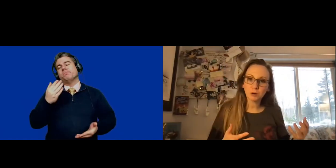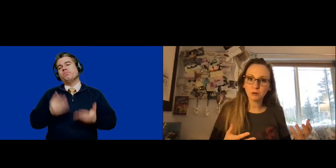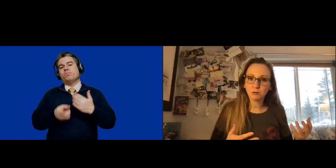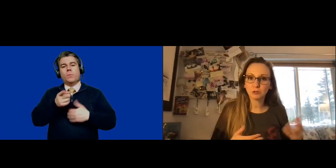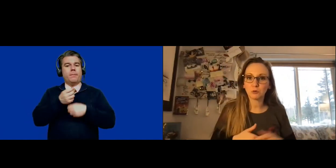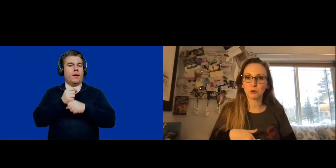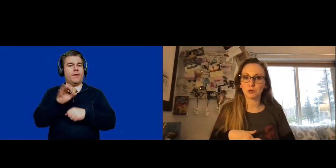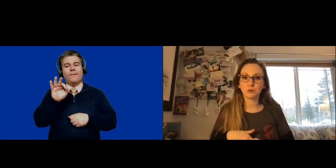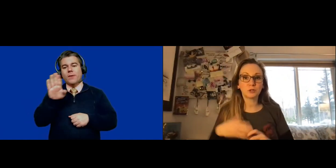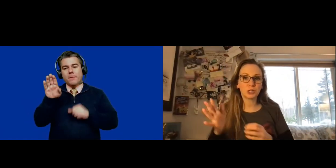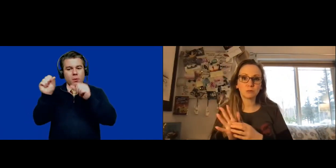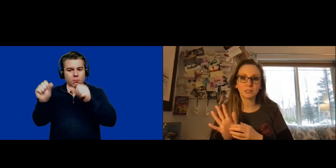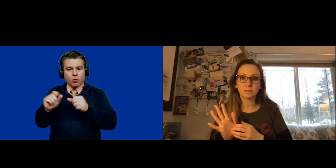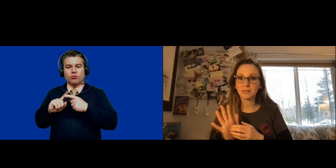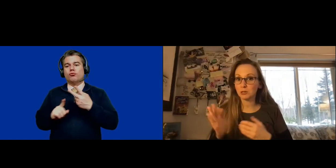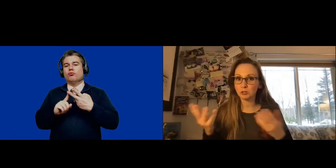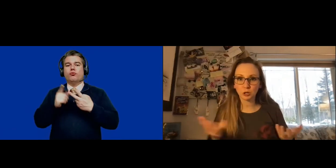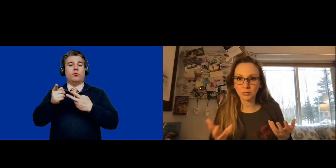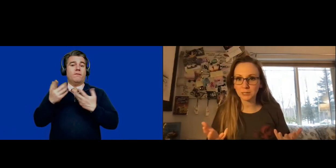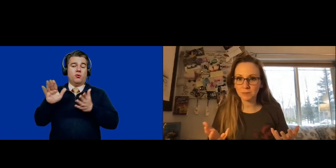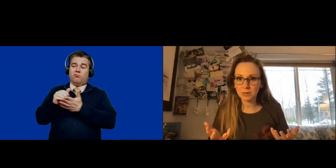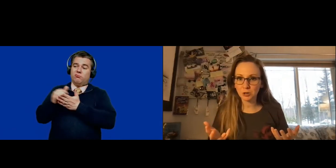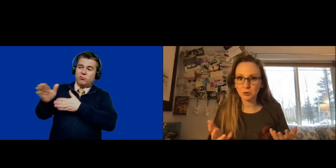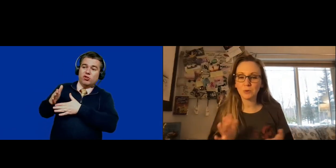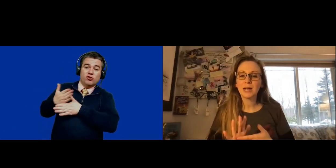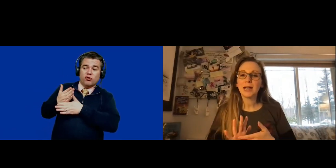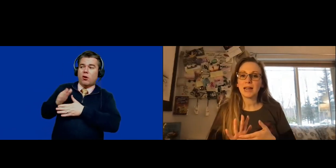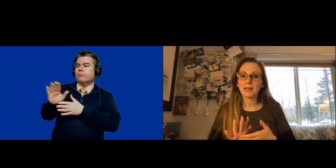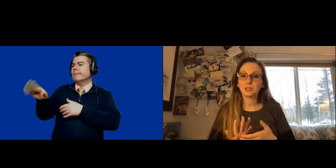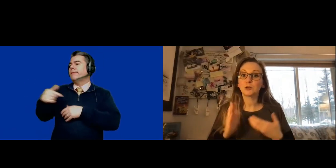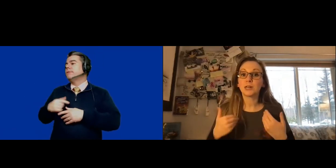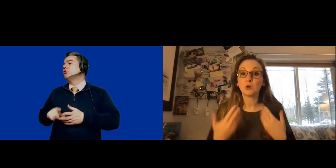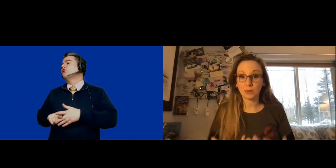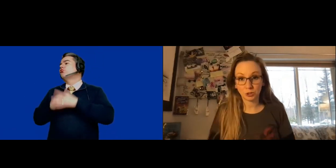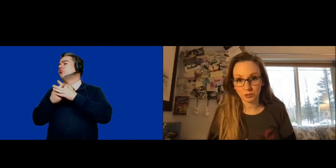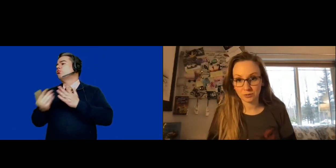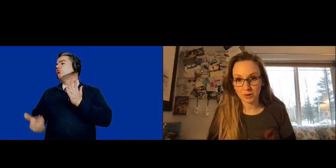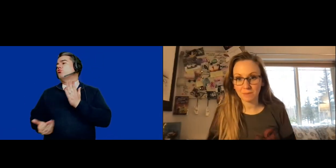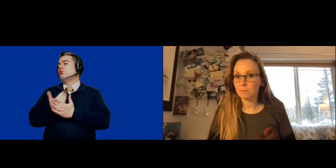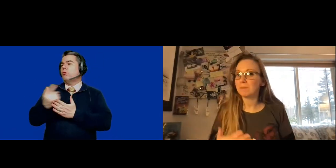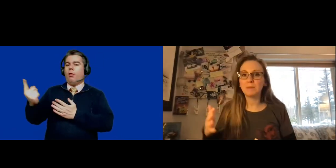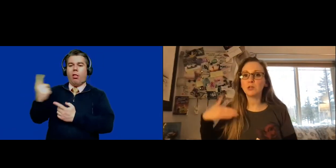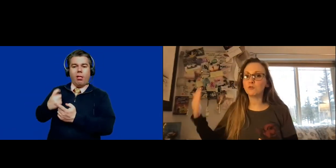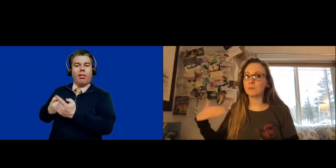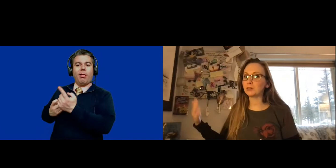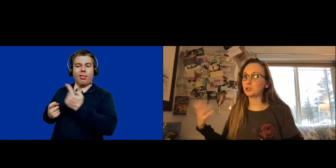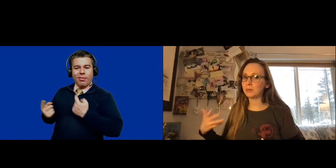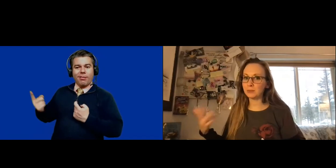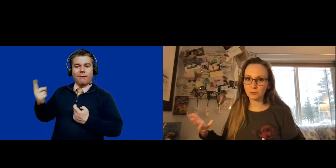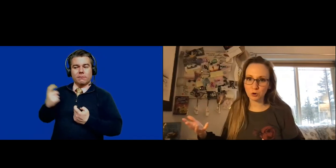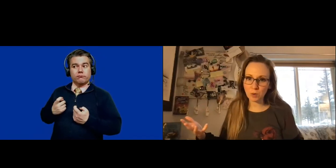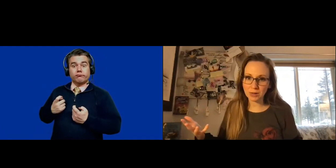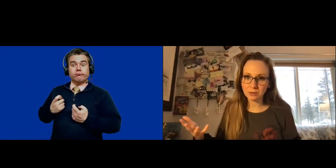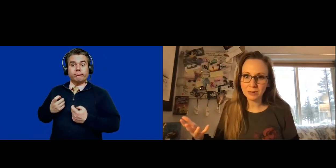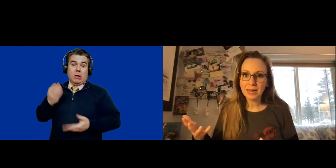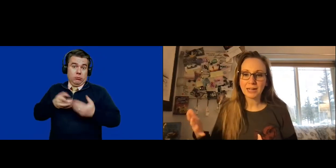Facebook post or you've shared with somebody that you started something new and you're getting questions, okay? Maybe you've been doing